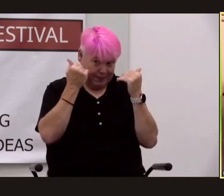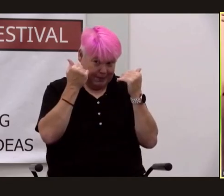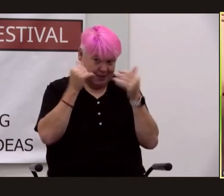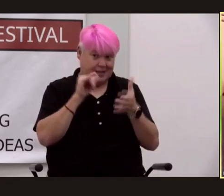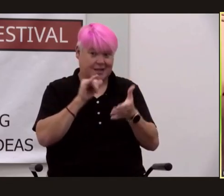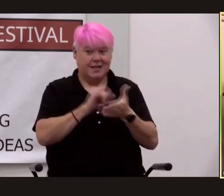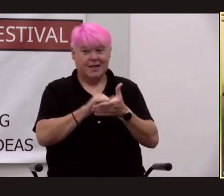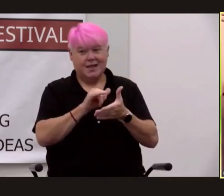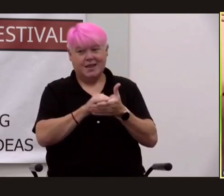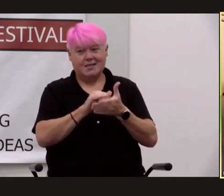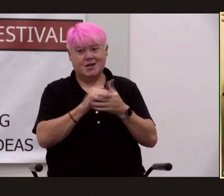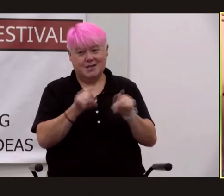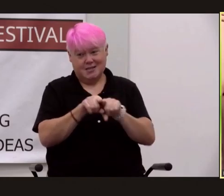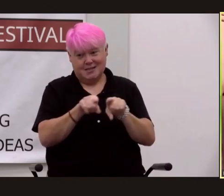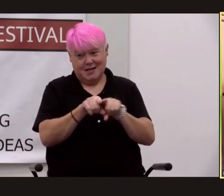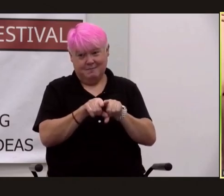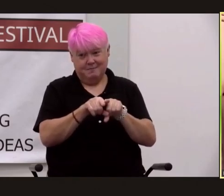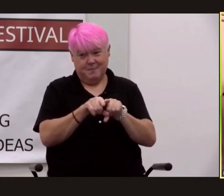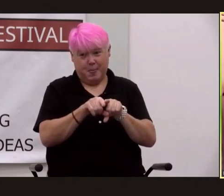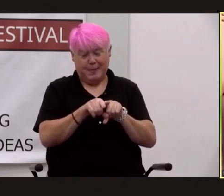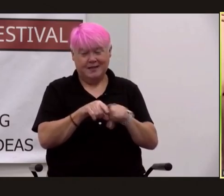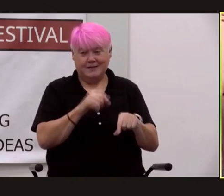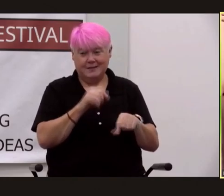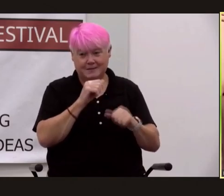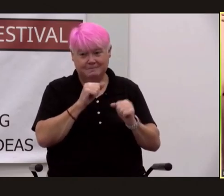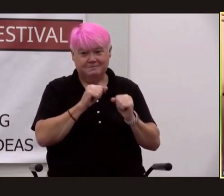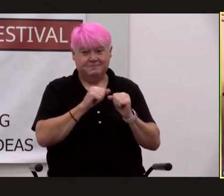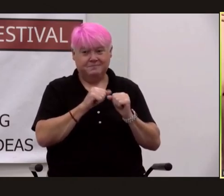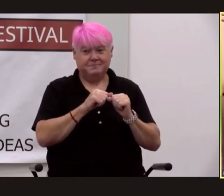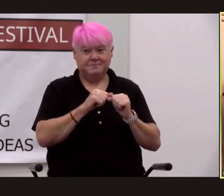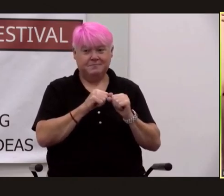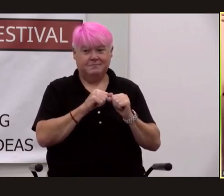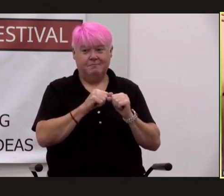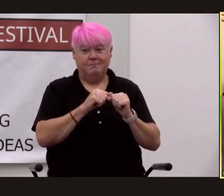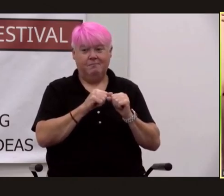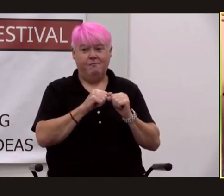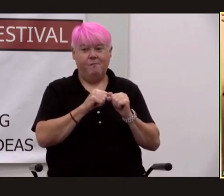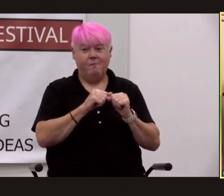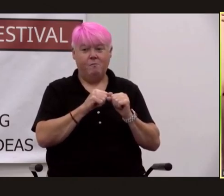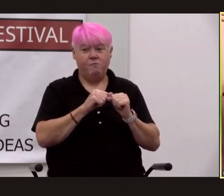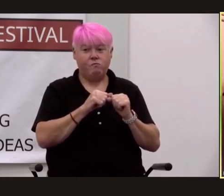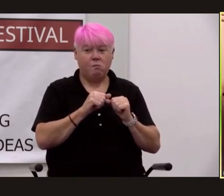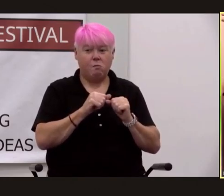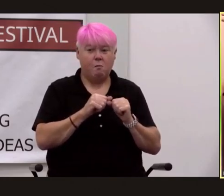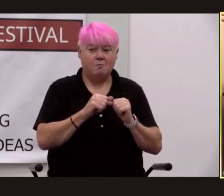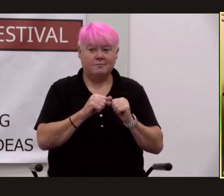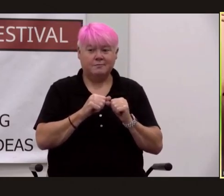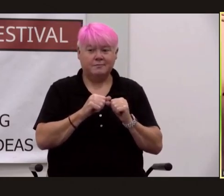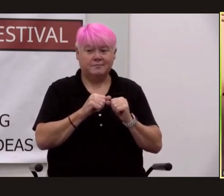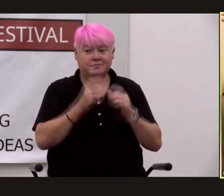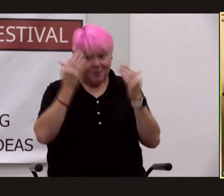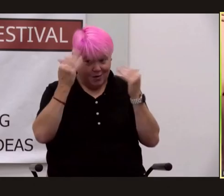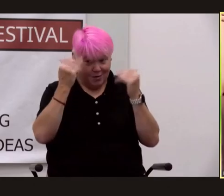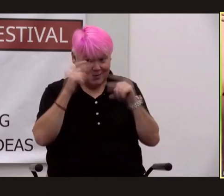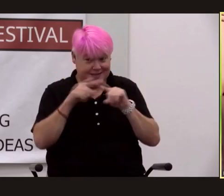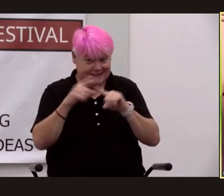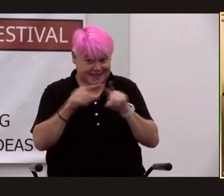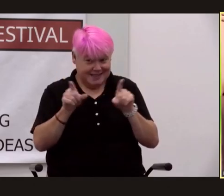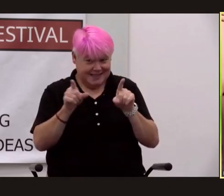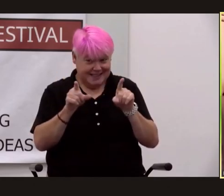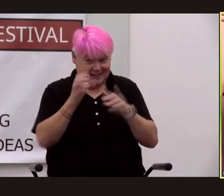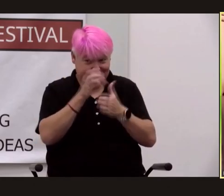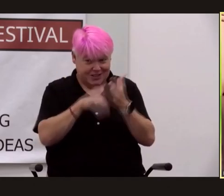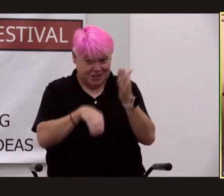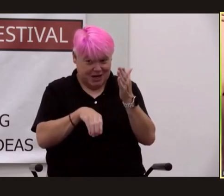but i know alicia uh is here i know there's not a huge and robert run today there's not a huge overlap but let's hope it's a different scene there are